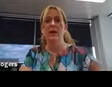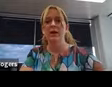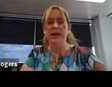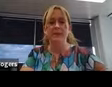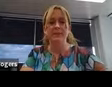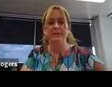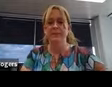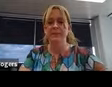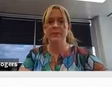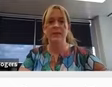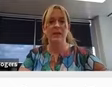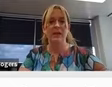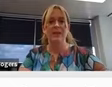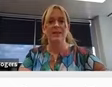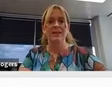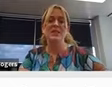Okay.